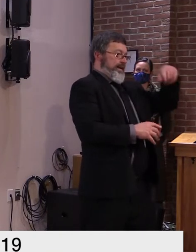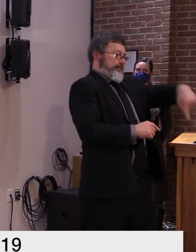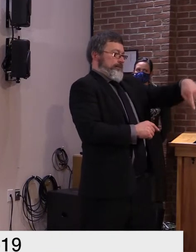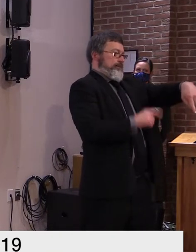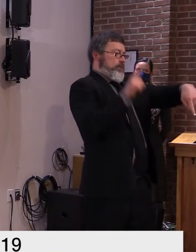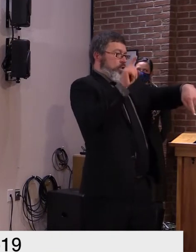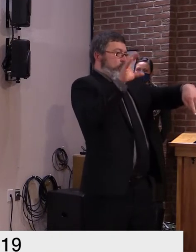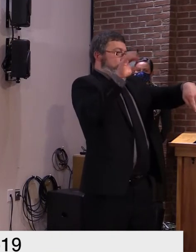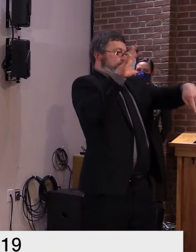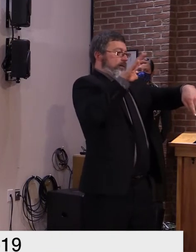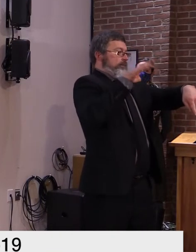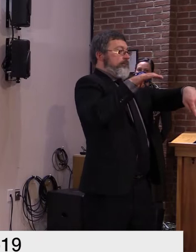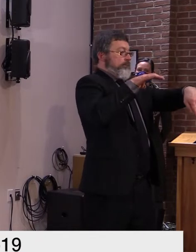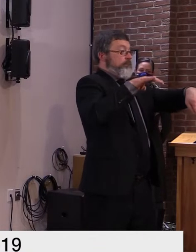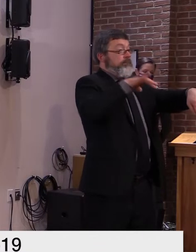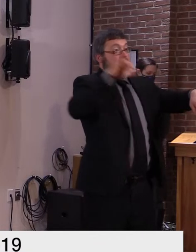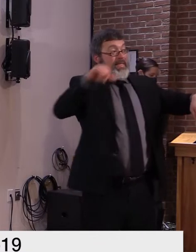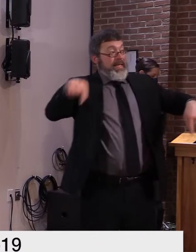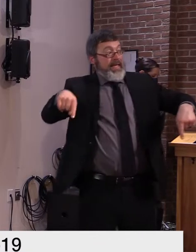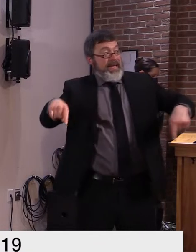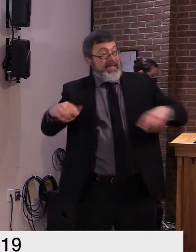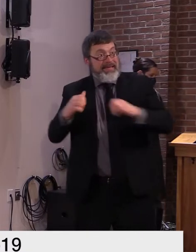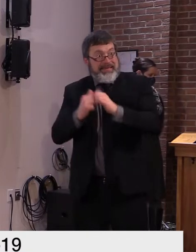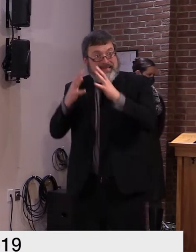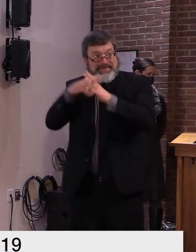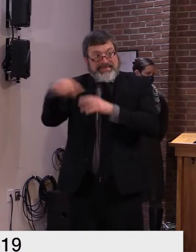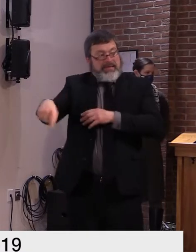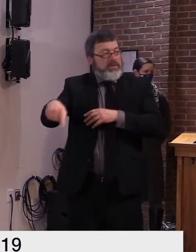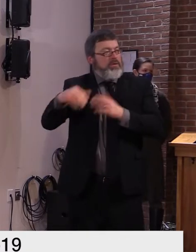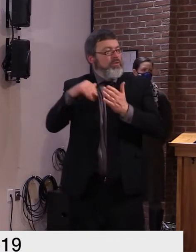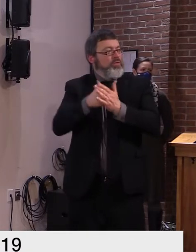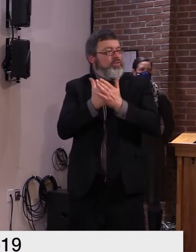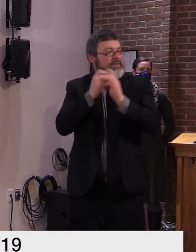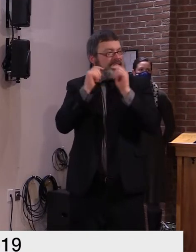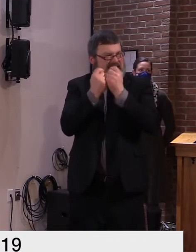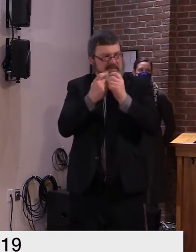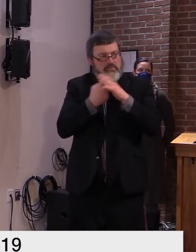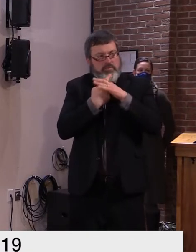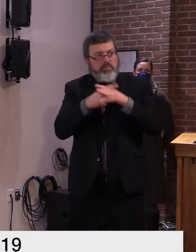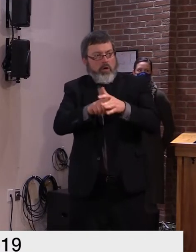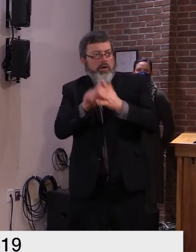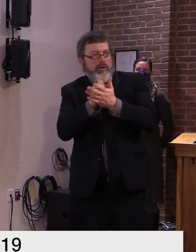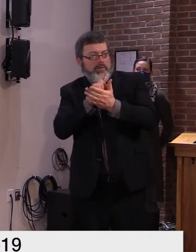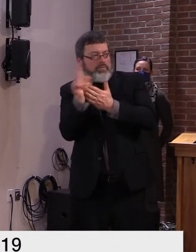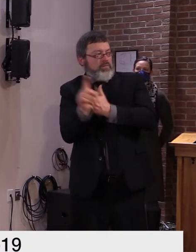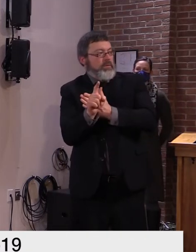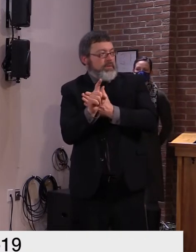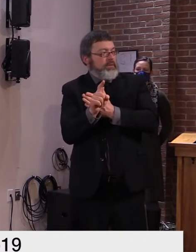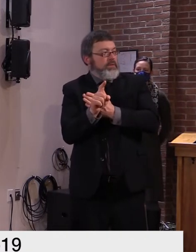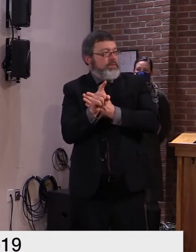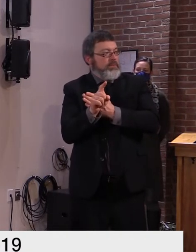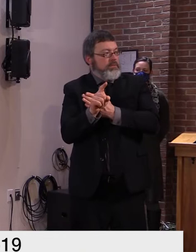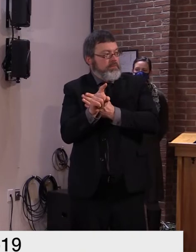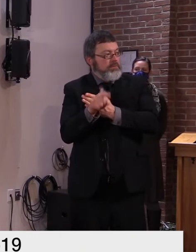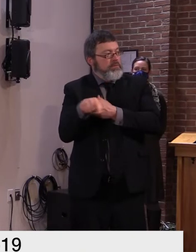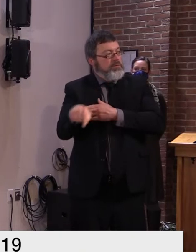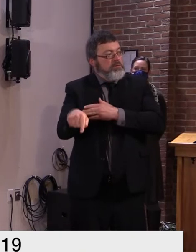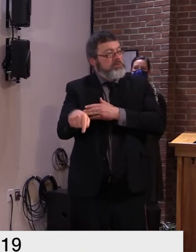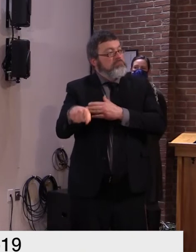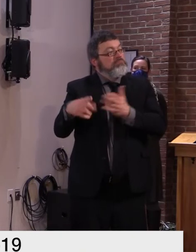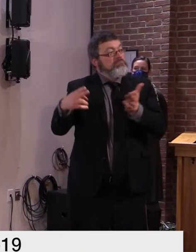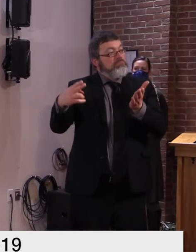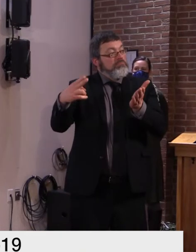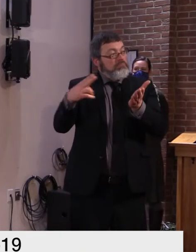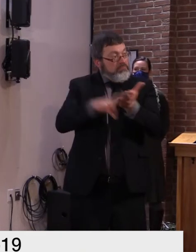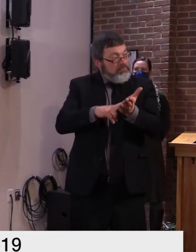the maximus team will begin early next week and will bolster contact tracing efforts by midweek the